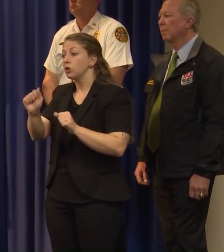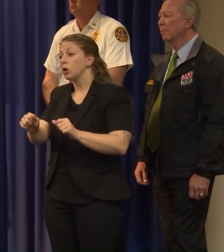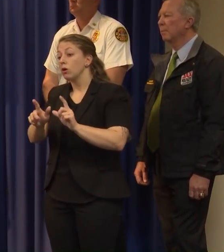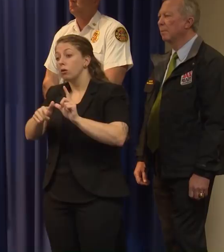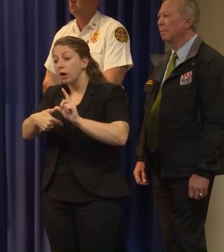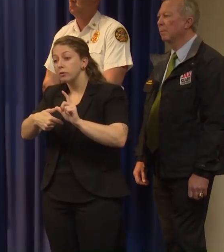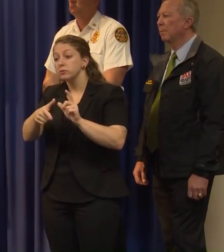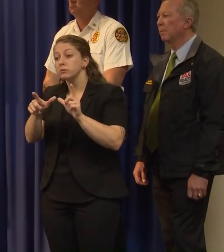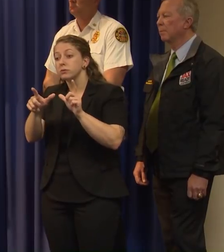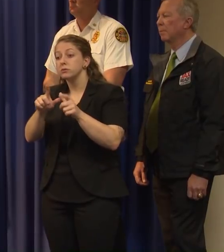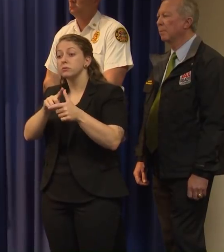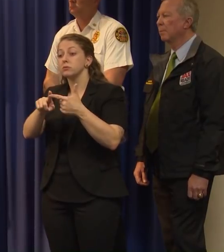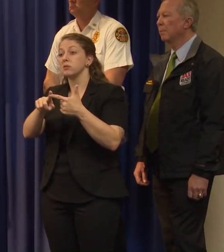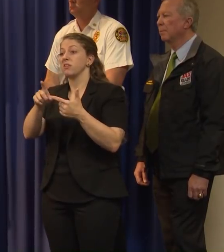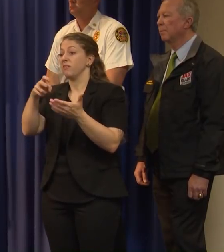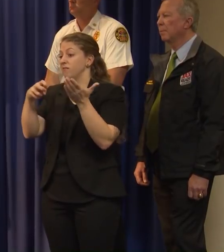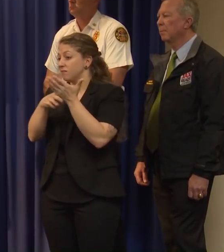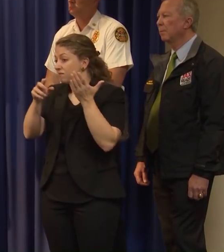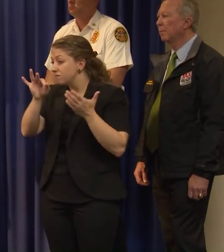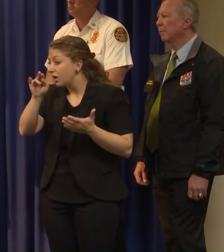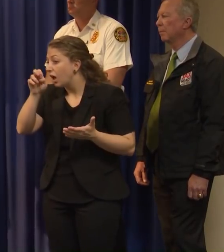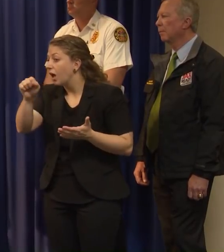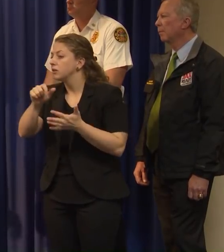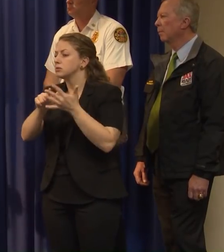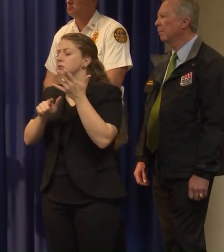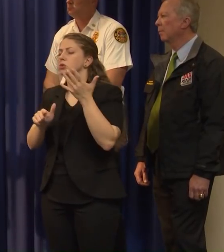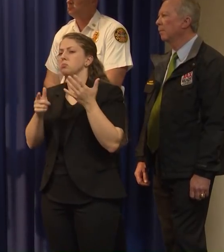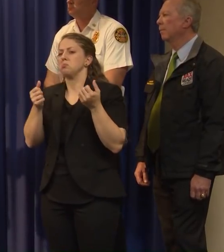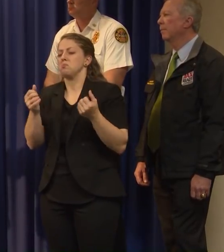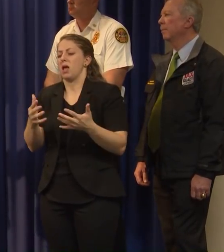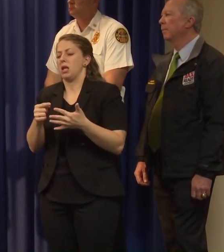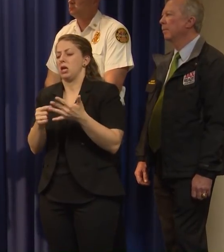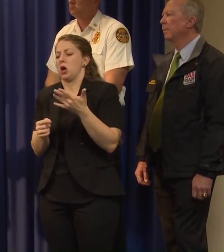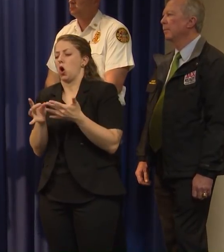be a lot of things that happen, uh, to negatively impact your business moving forward.